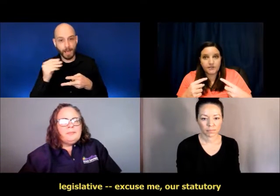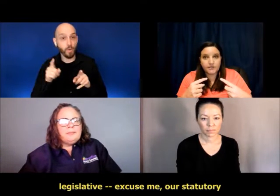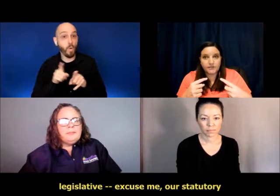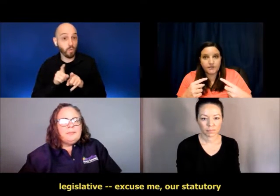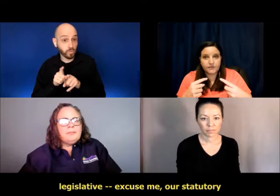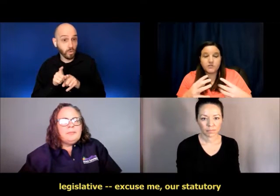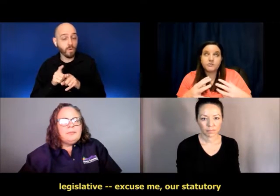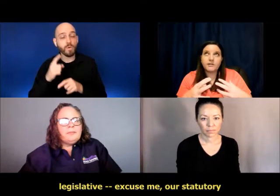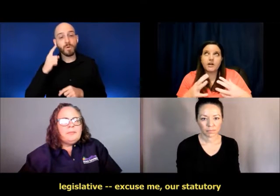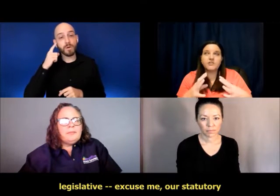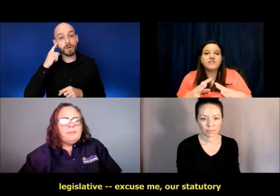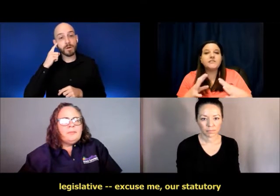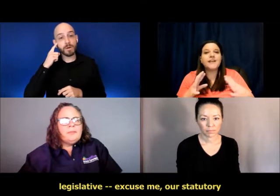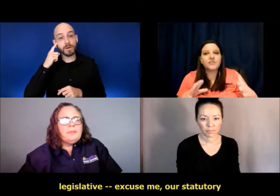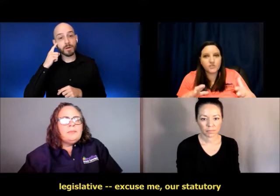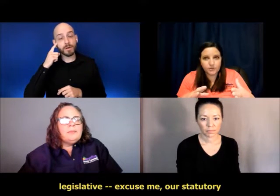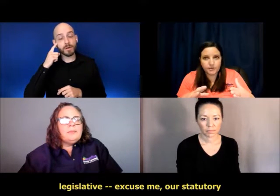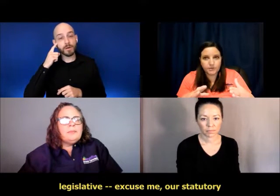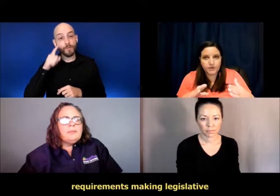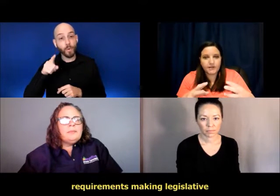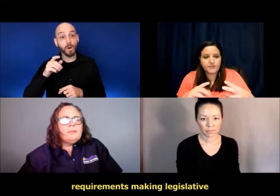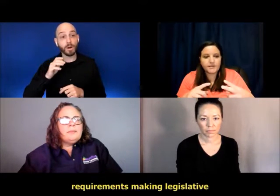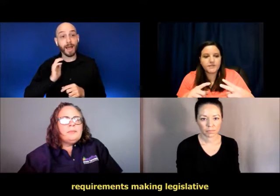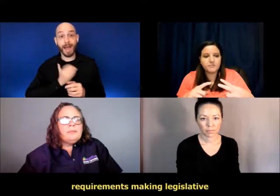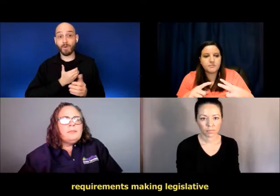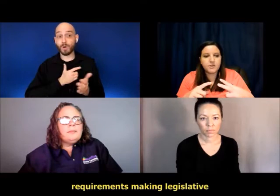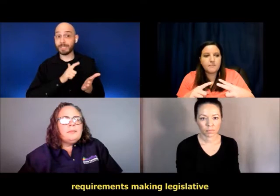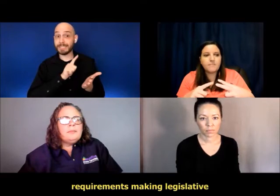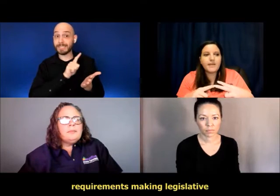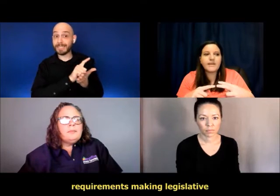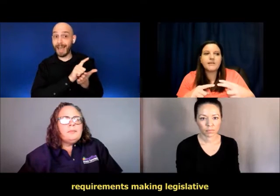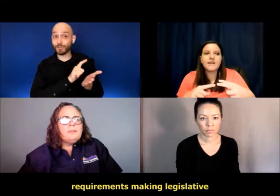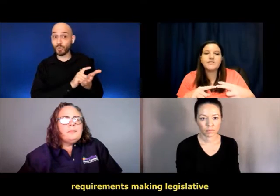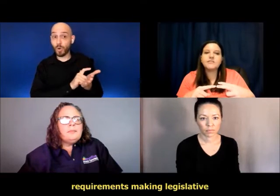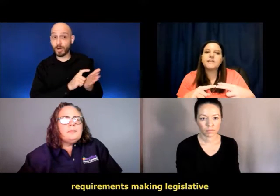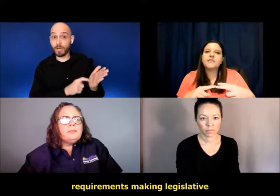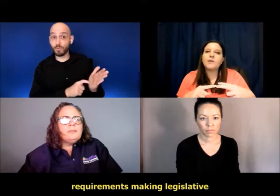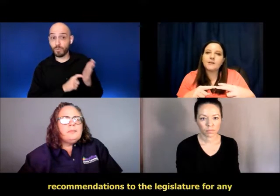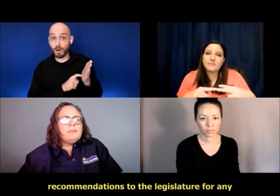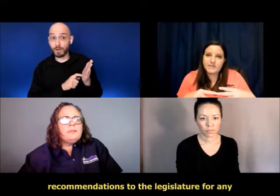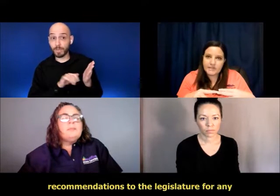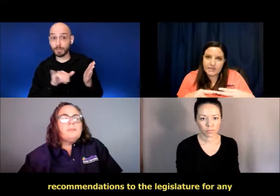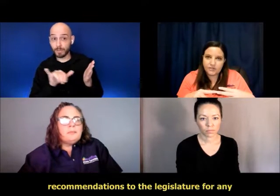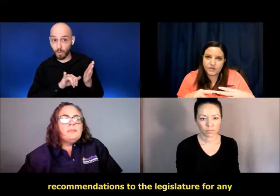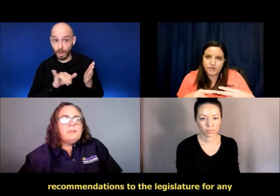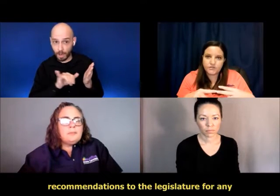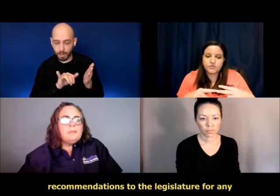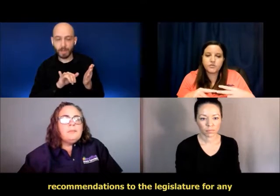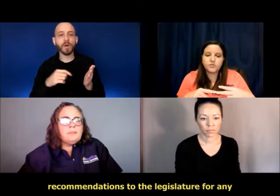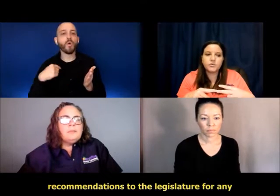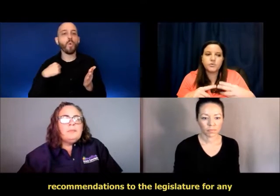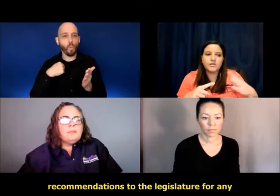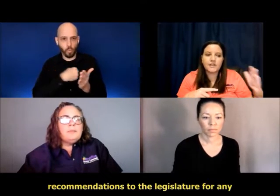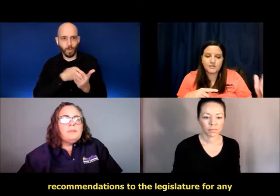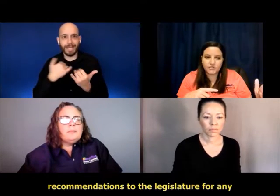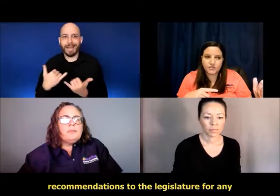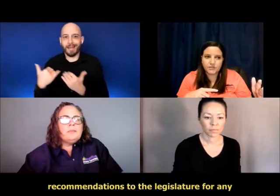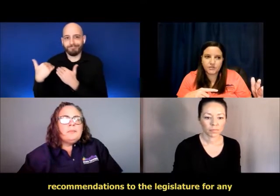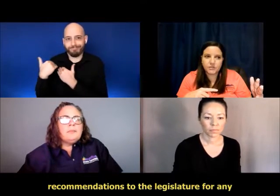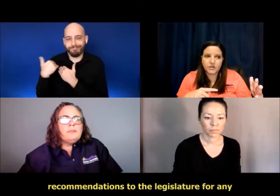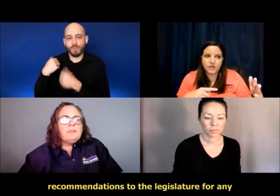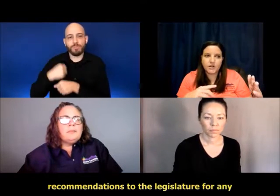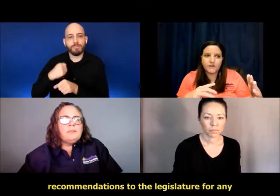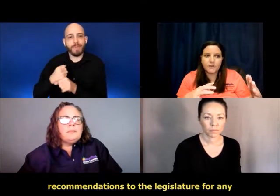legislative, excuse me, our statutory requirements, making legislative recommendations to the